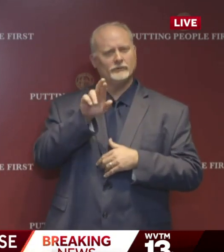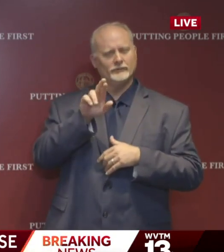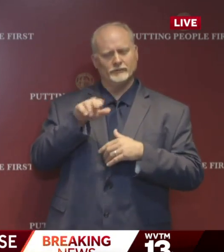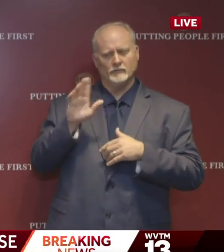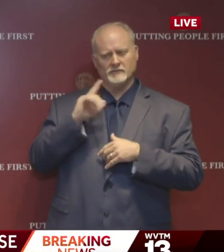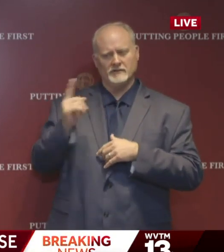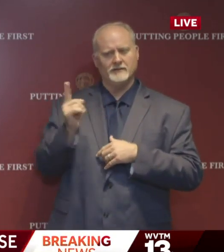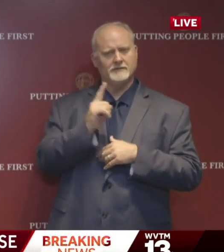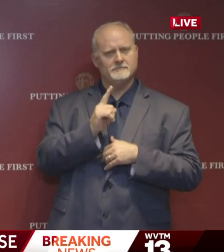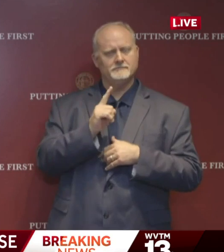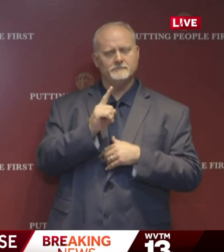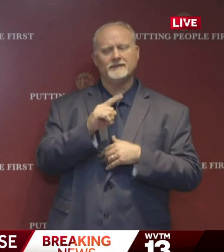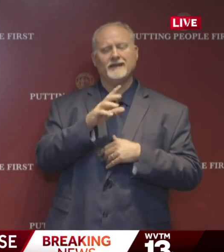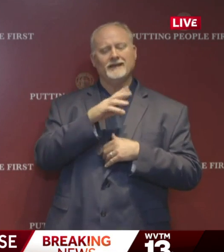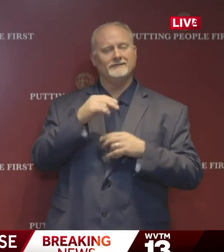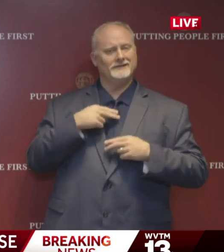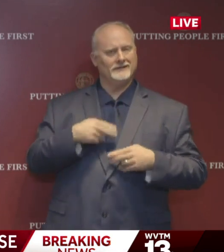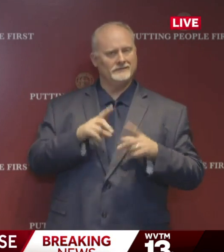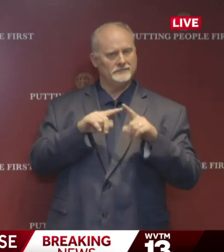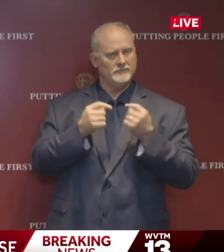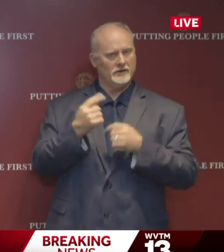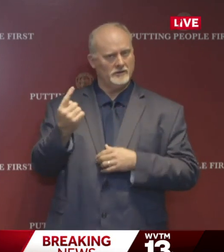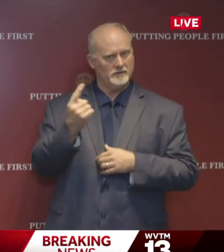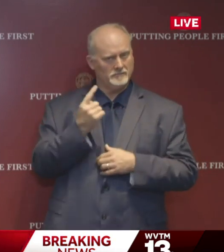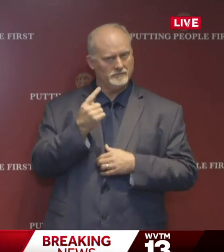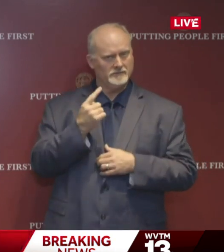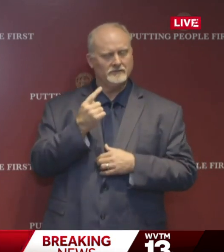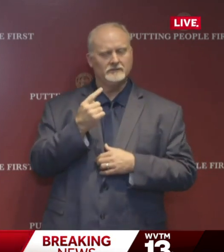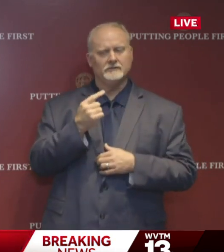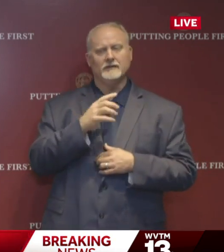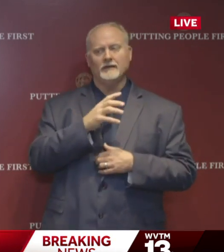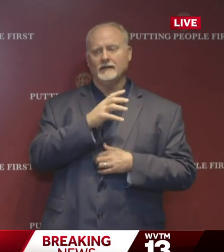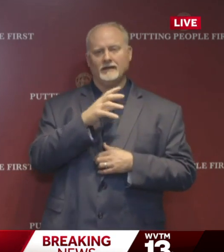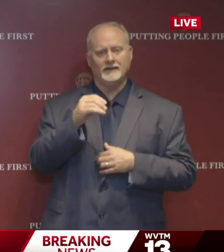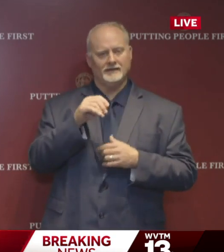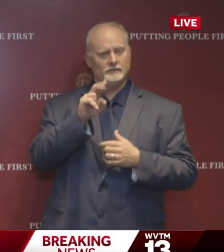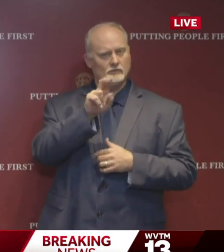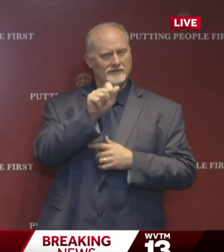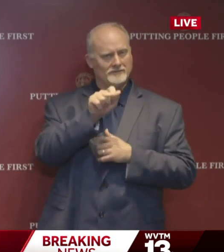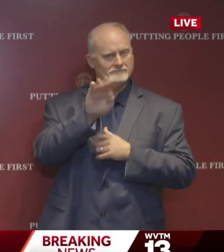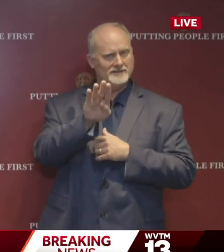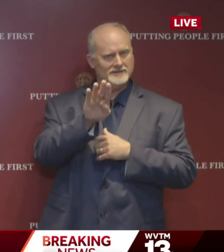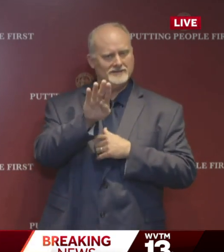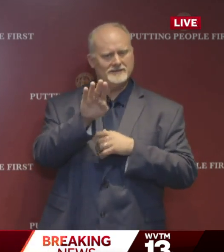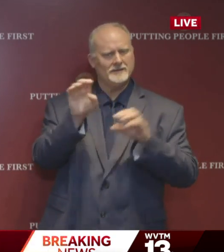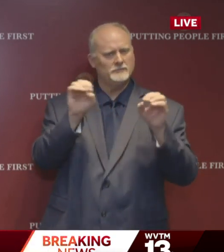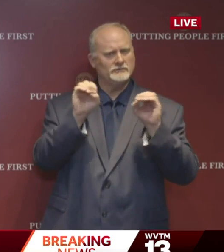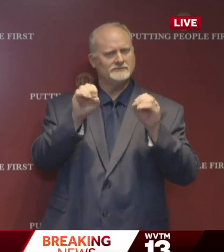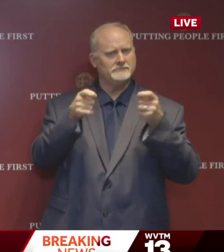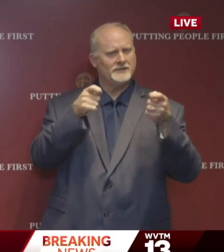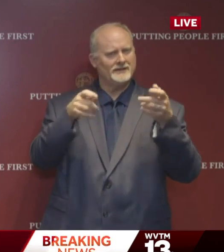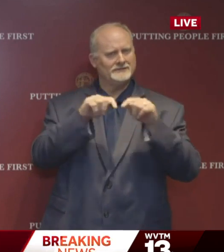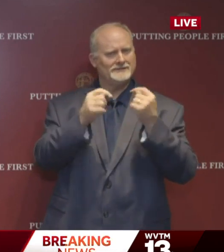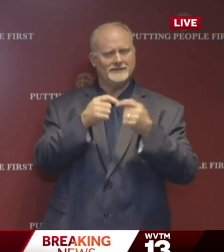as our partners from the Jefferson County Health Department, as well as the UAB emergency management team.